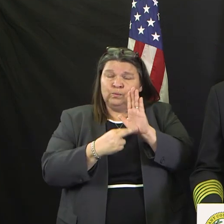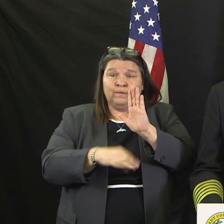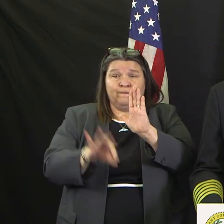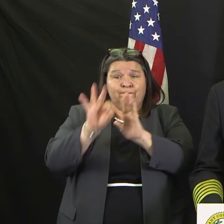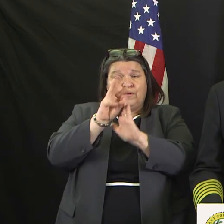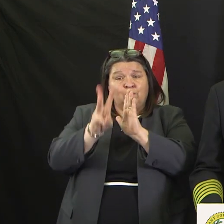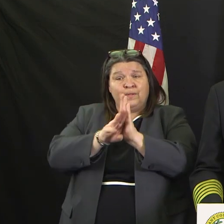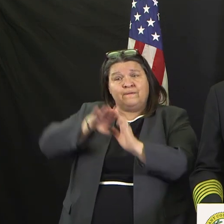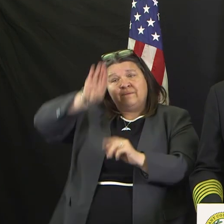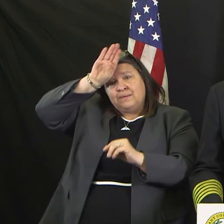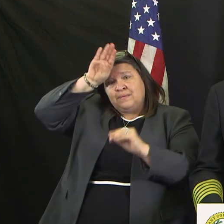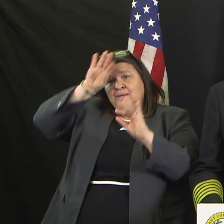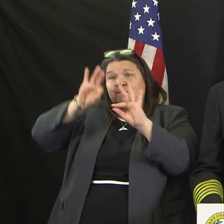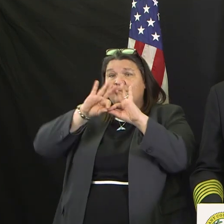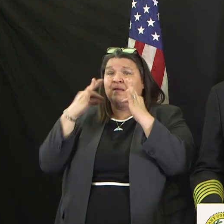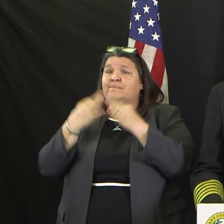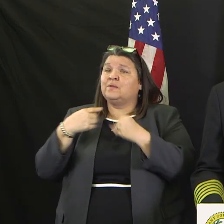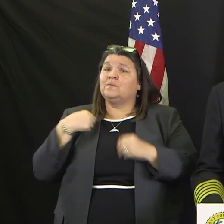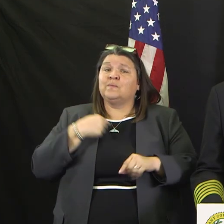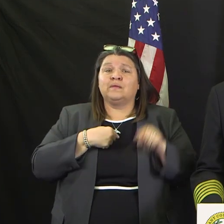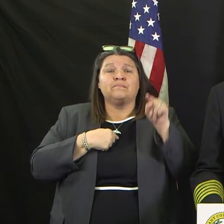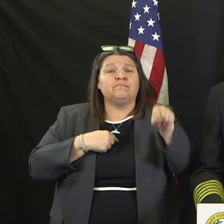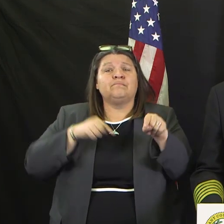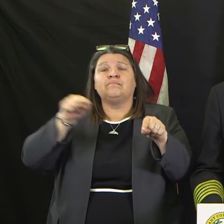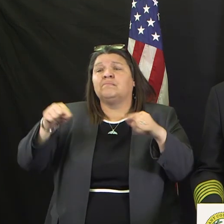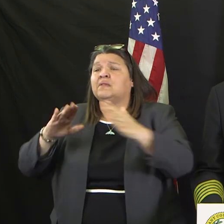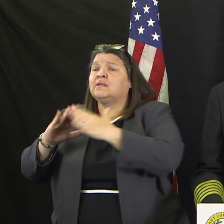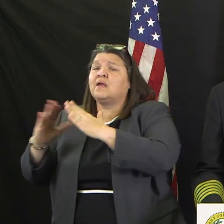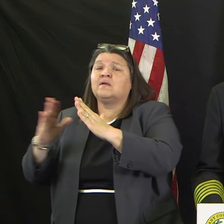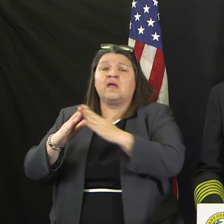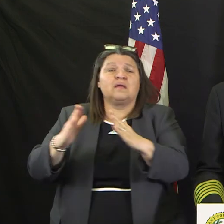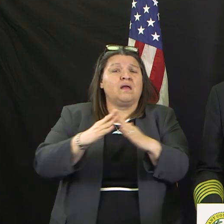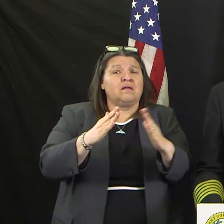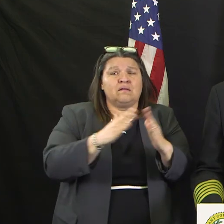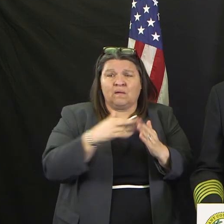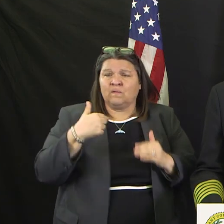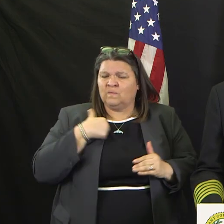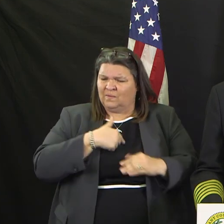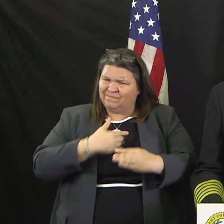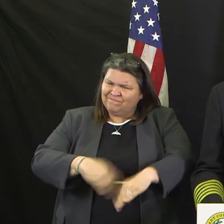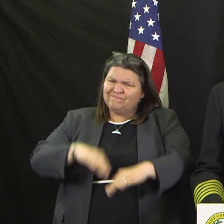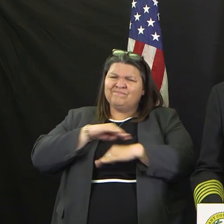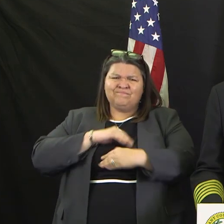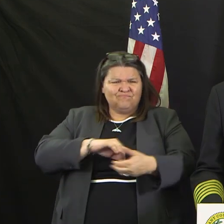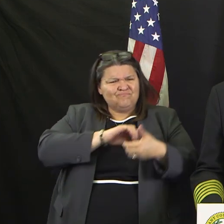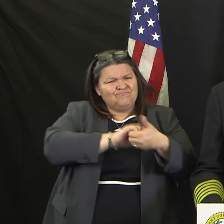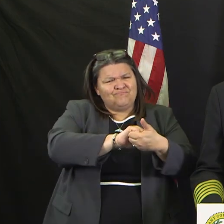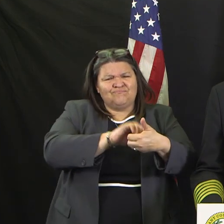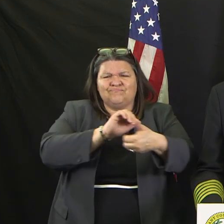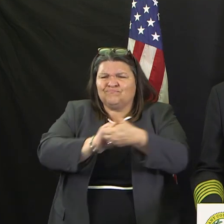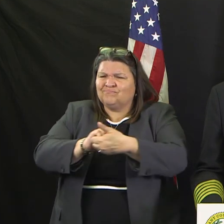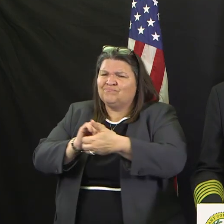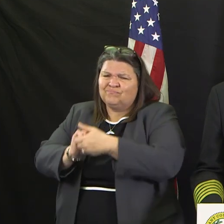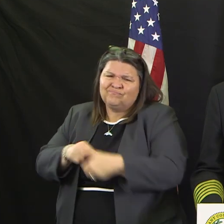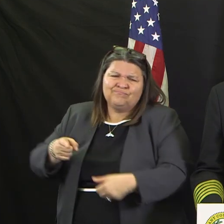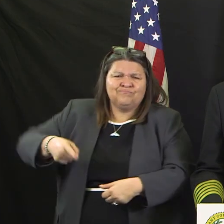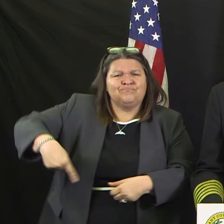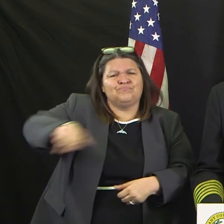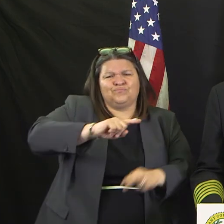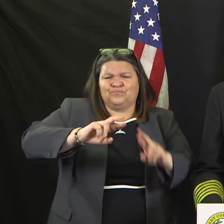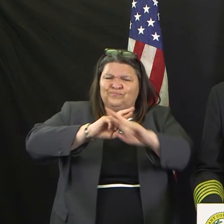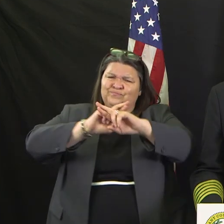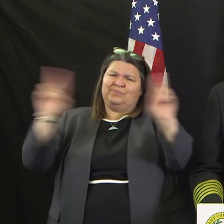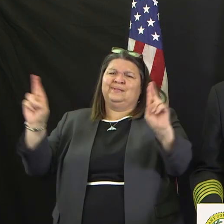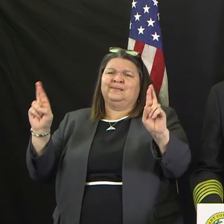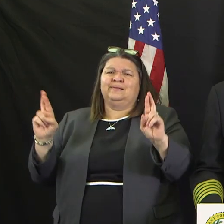the community, stands ready to work with you to make sure that we're operating within the guidelines as they have